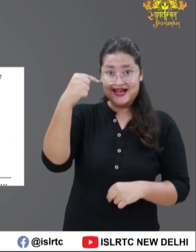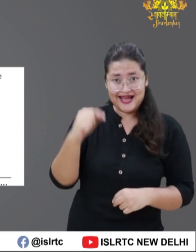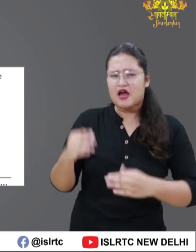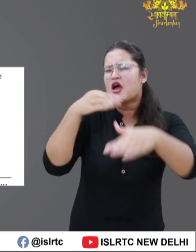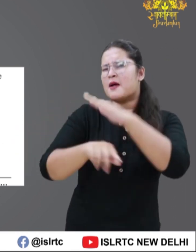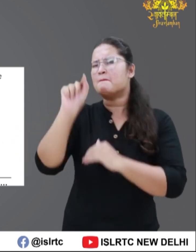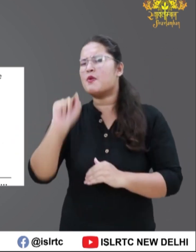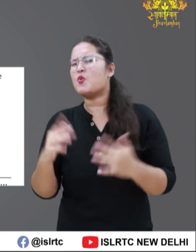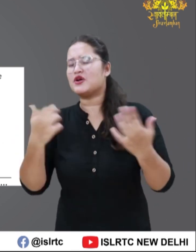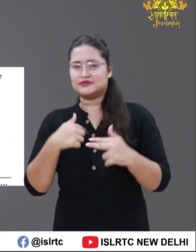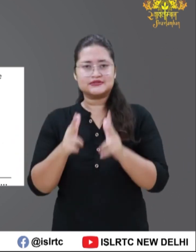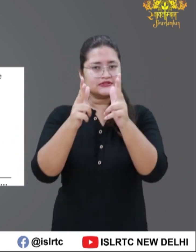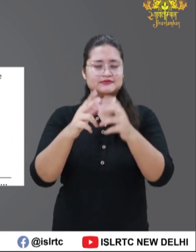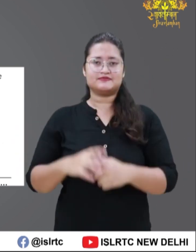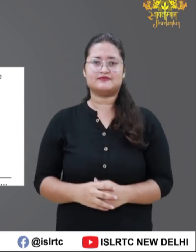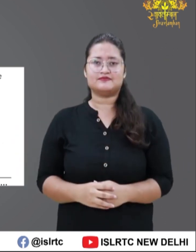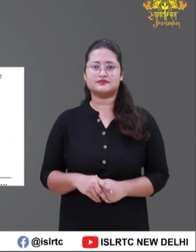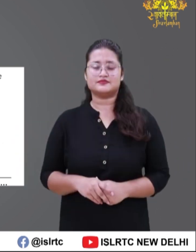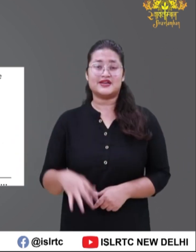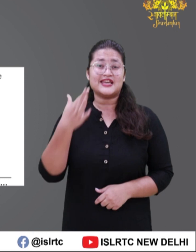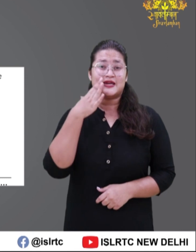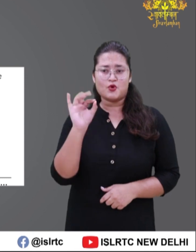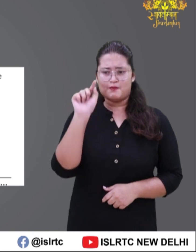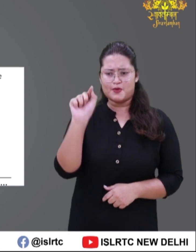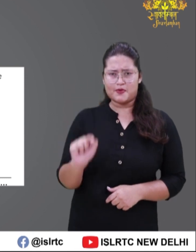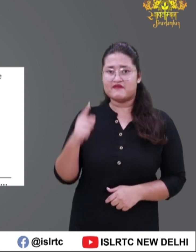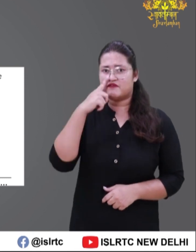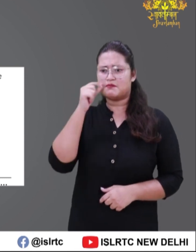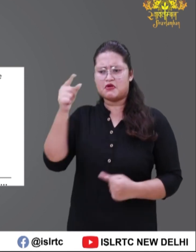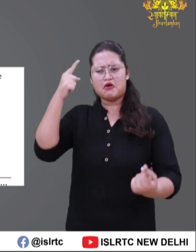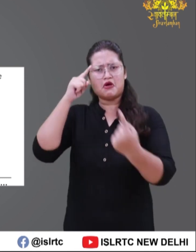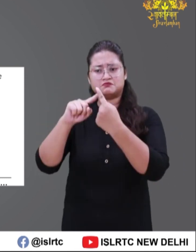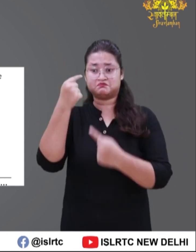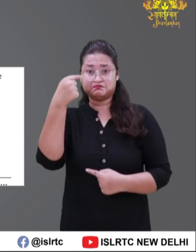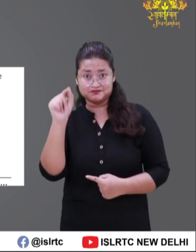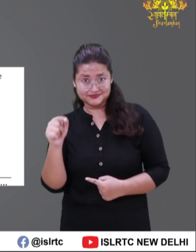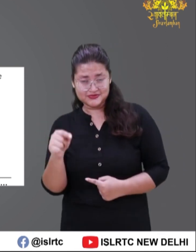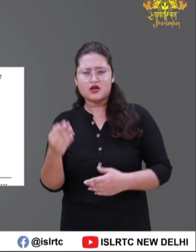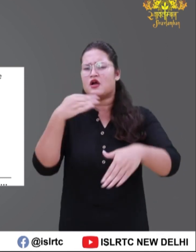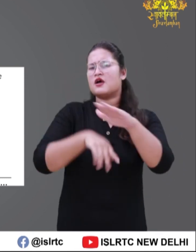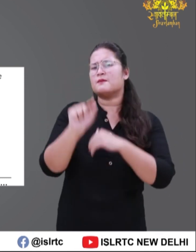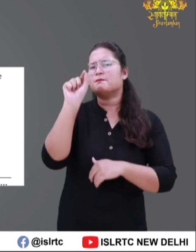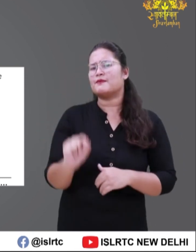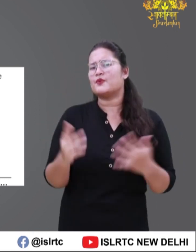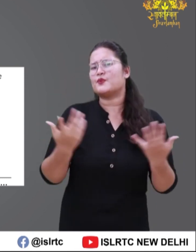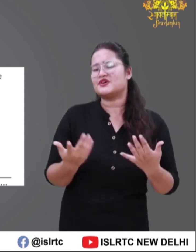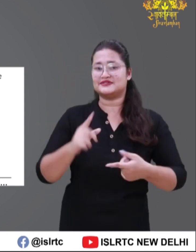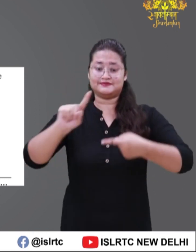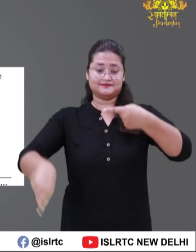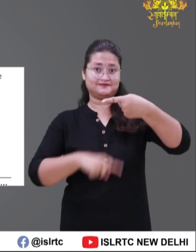points I am going to tell you. If you agree with the statement, kindly indicate your acceptance by ticking in the appropriate box. First point,